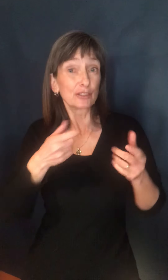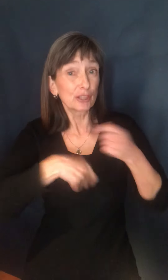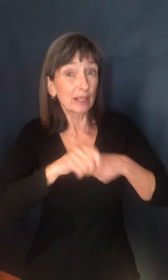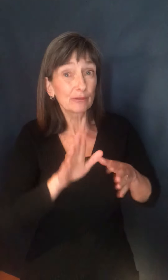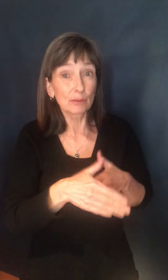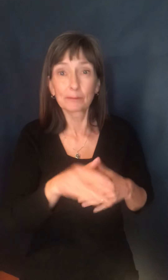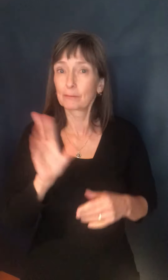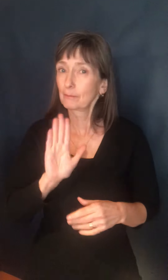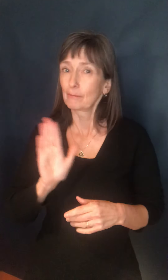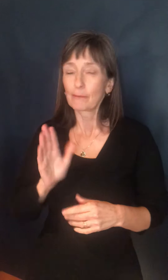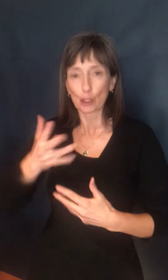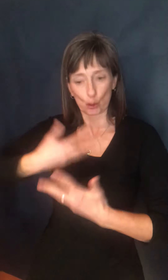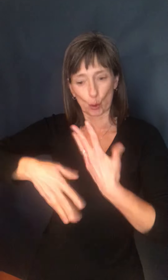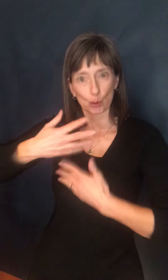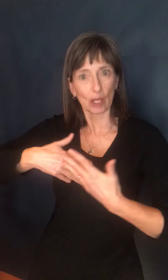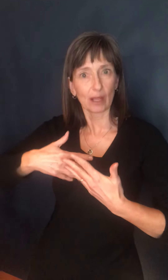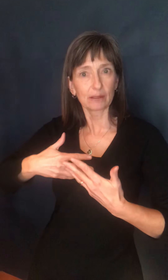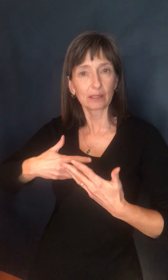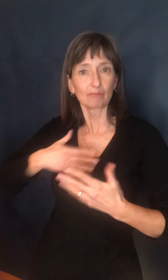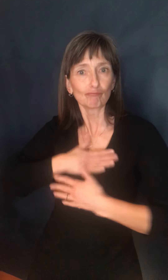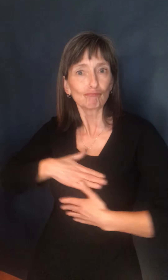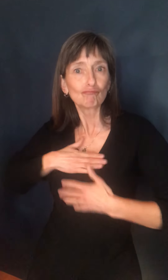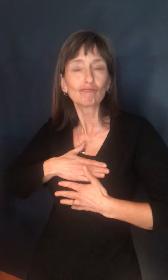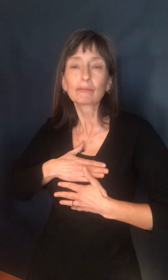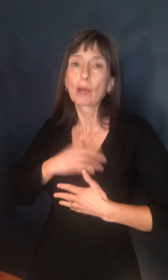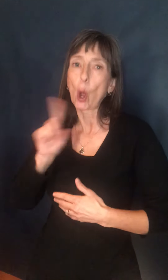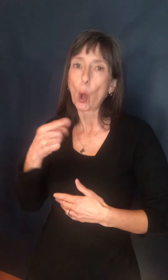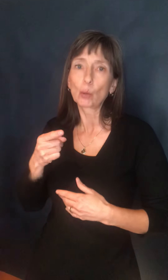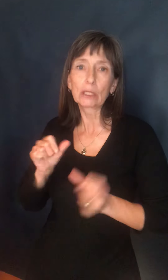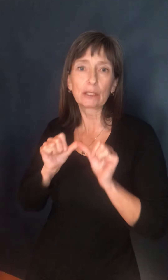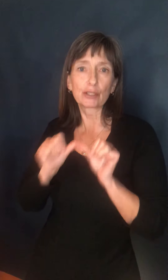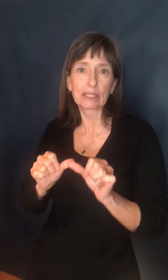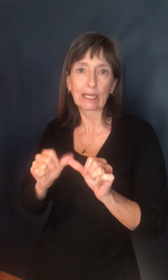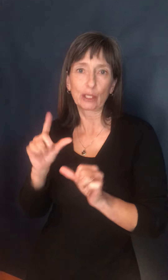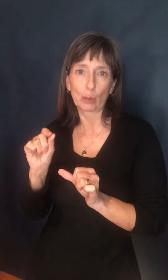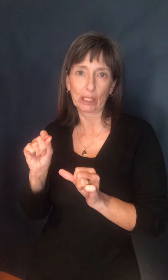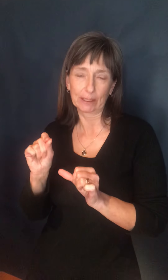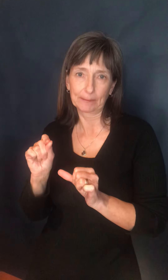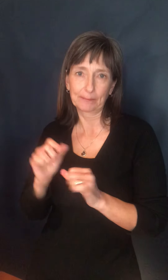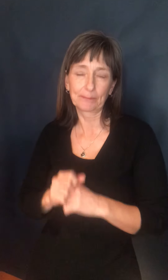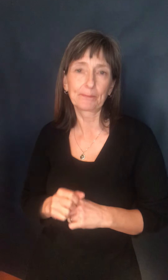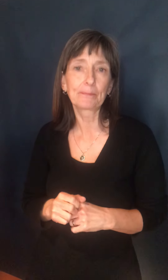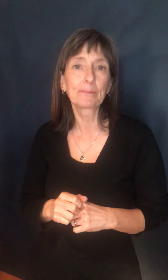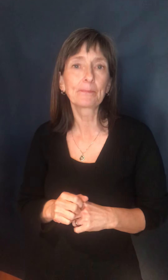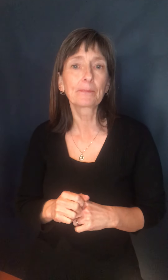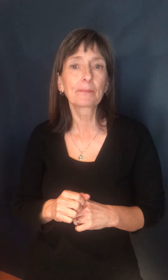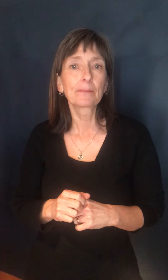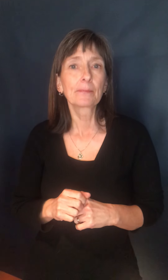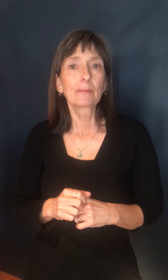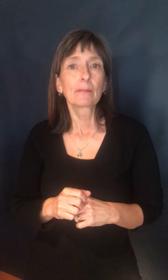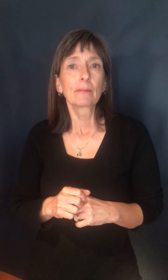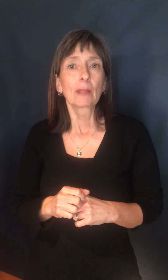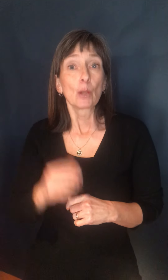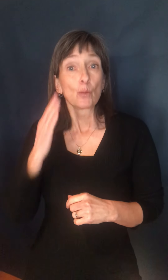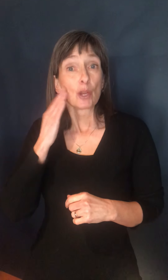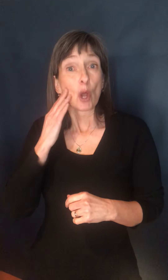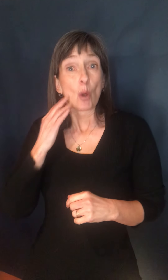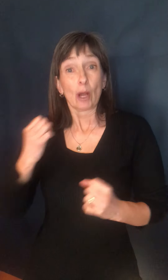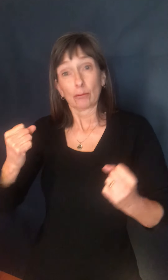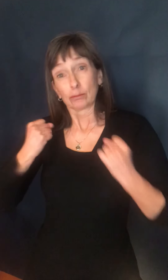household steady 20. Evidence tells us that higher intensity activities in indoor settings carry a greater risk of viral